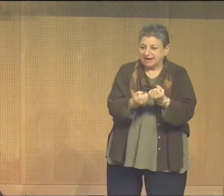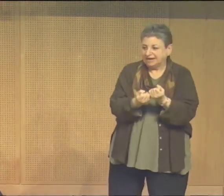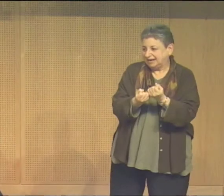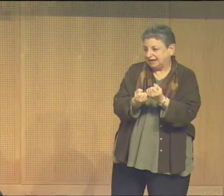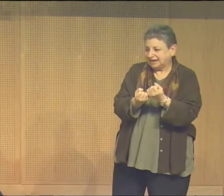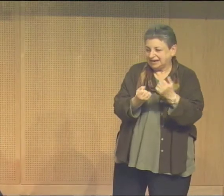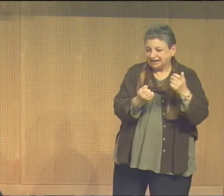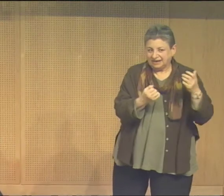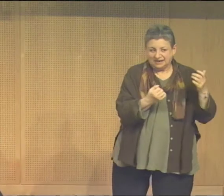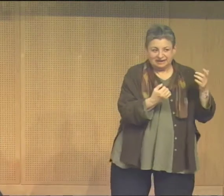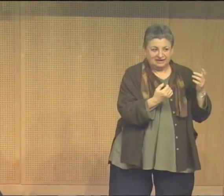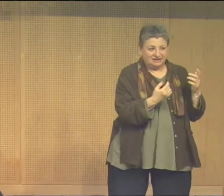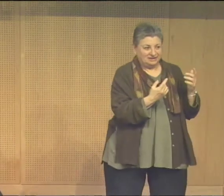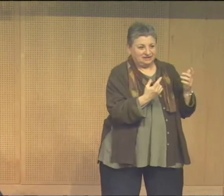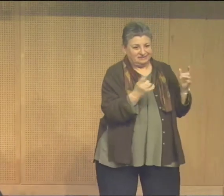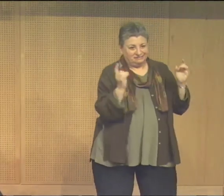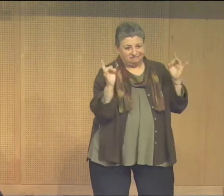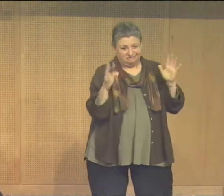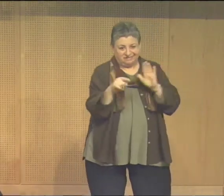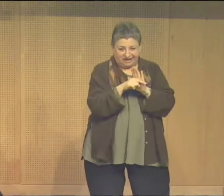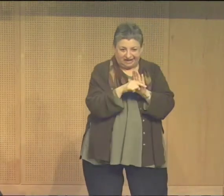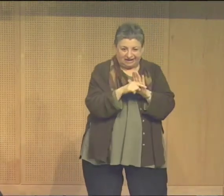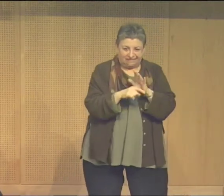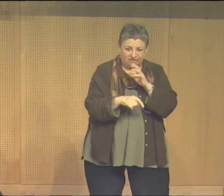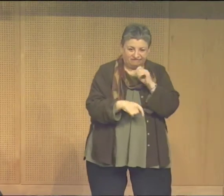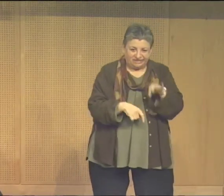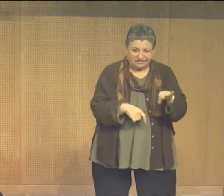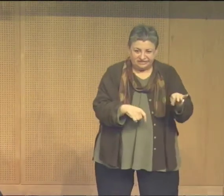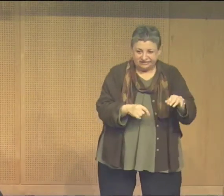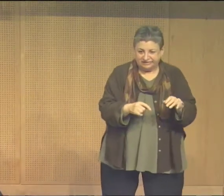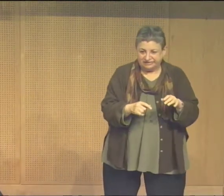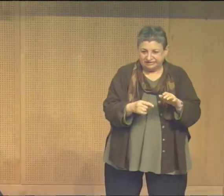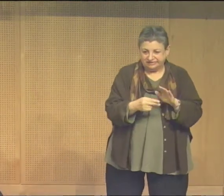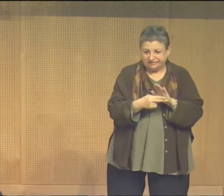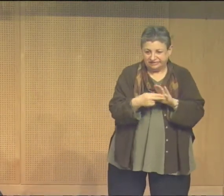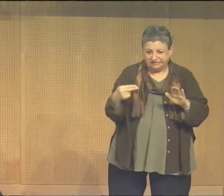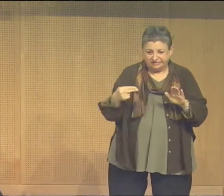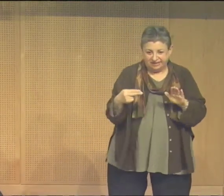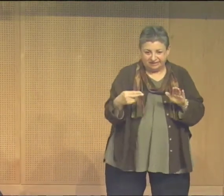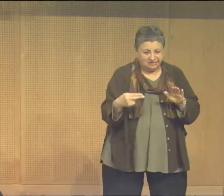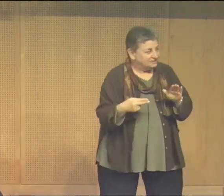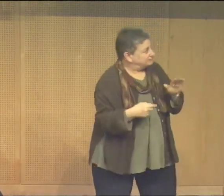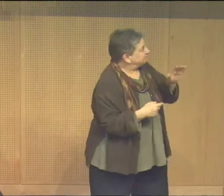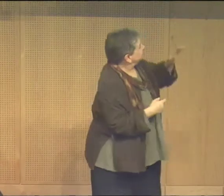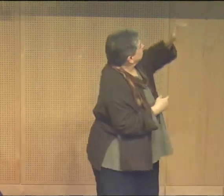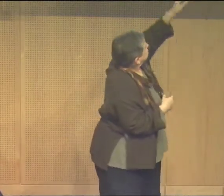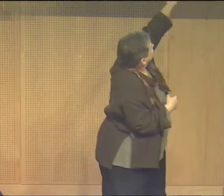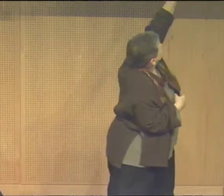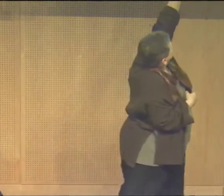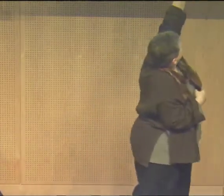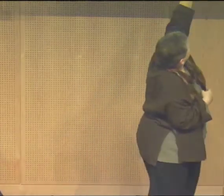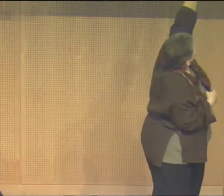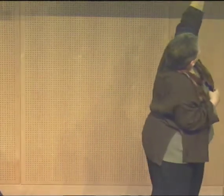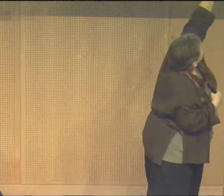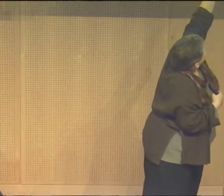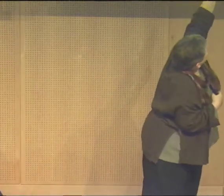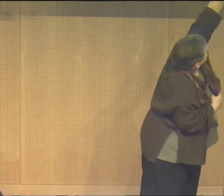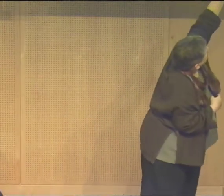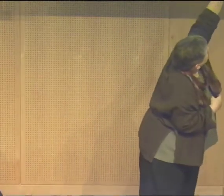Given to us by hearing society. They've been horribly negative labels